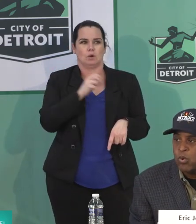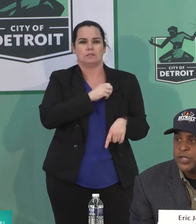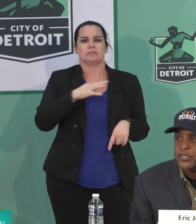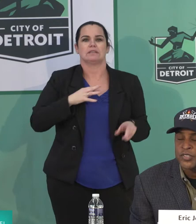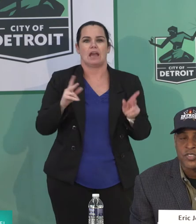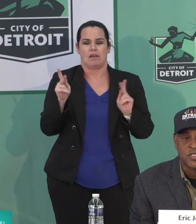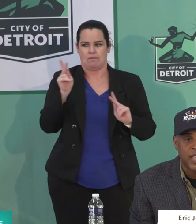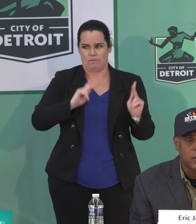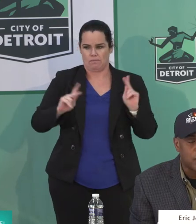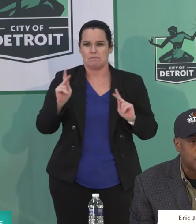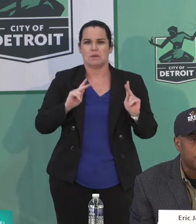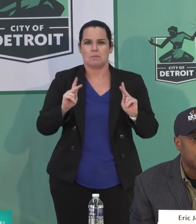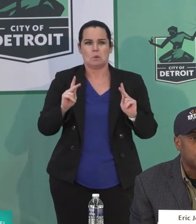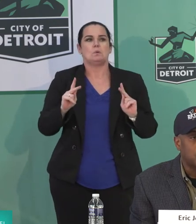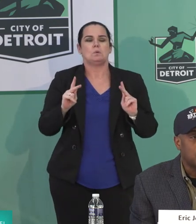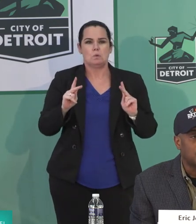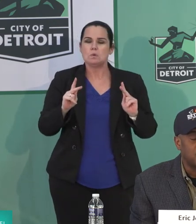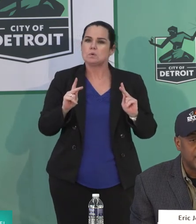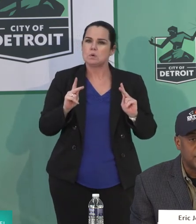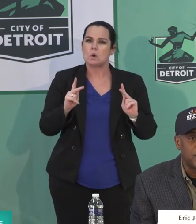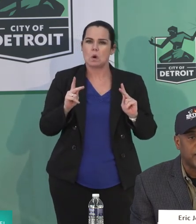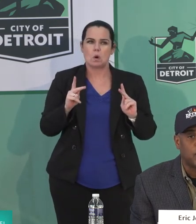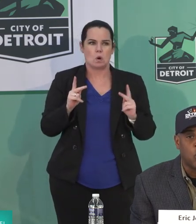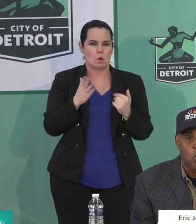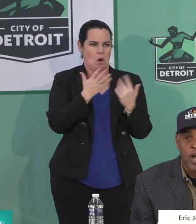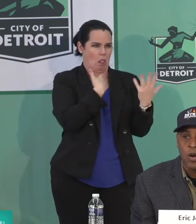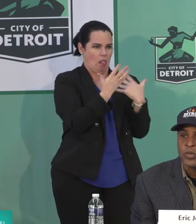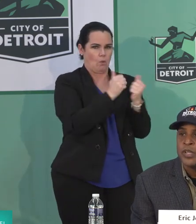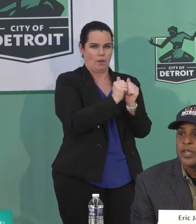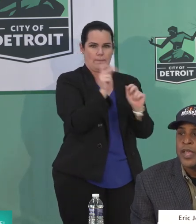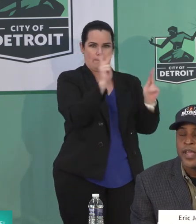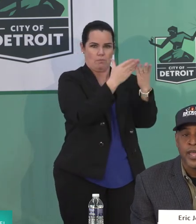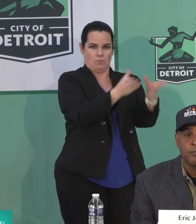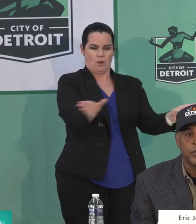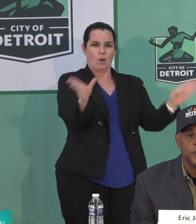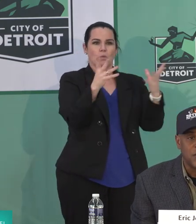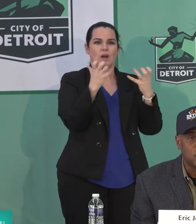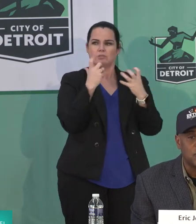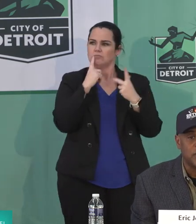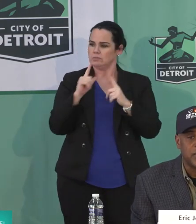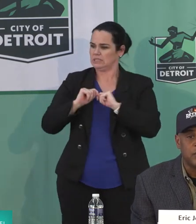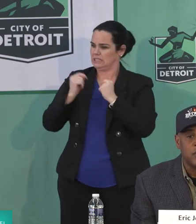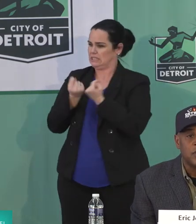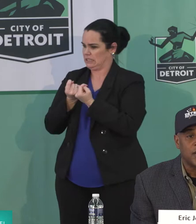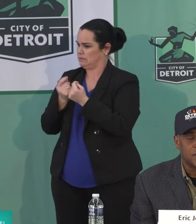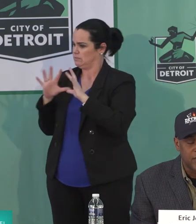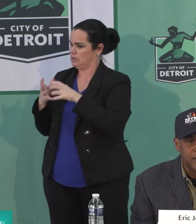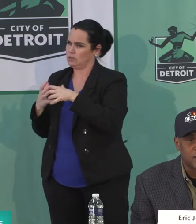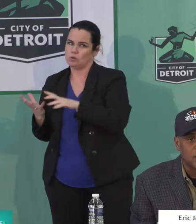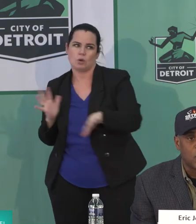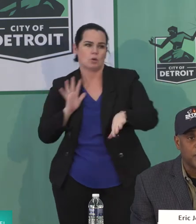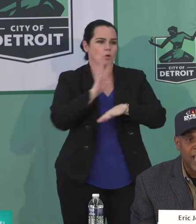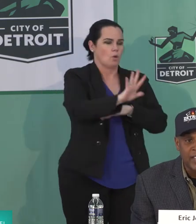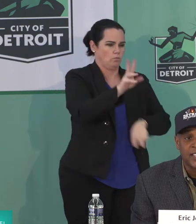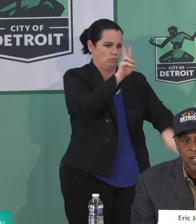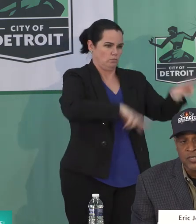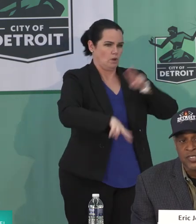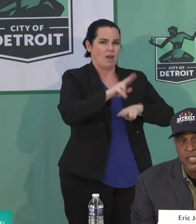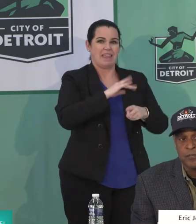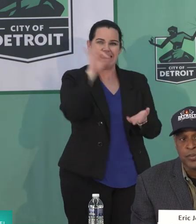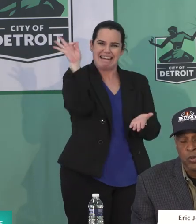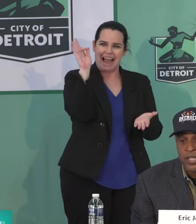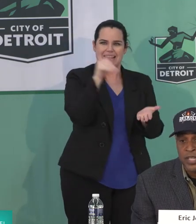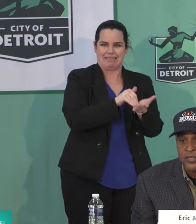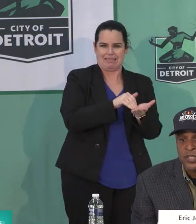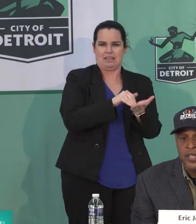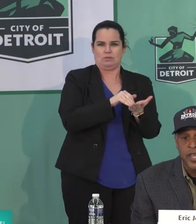and he wanted to stand up a team that could go out and professionally assess our 9,000